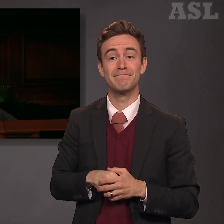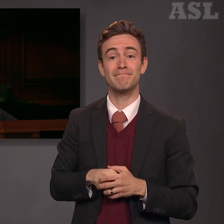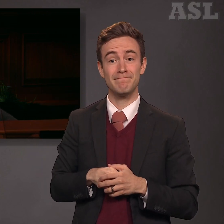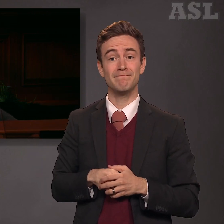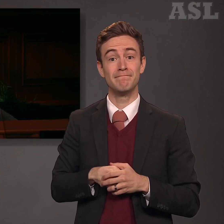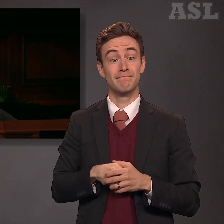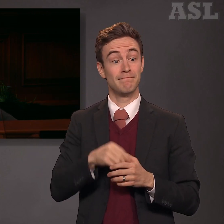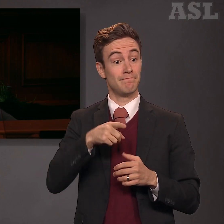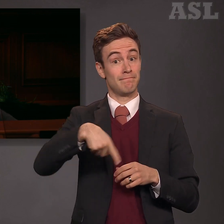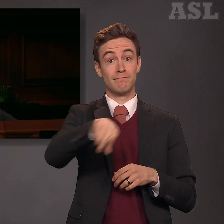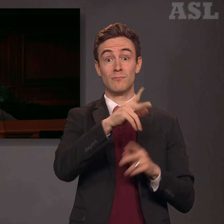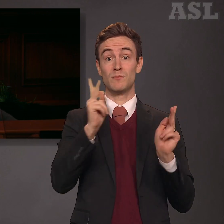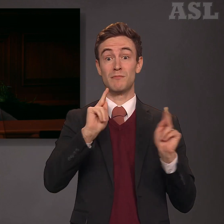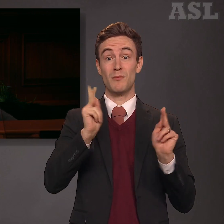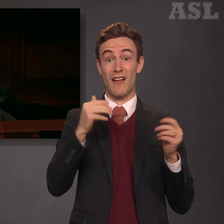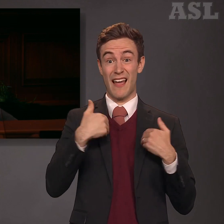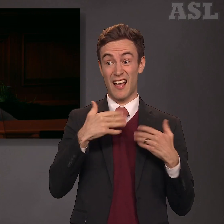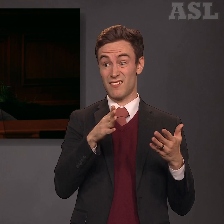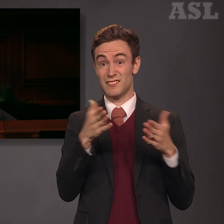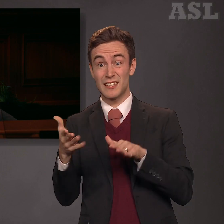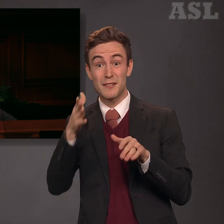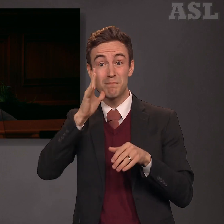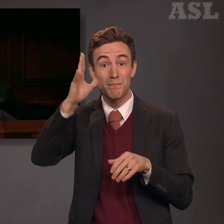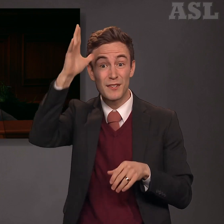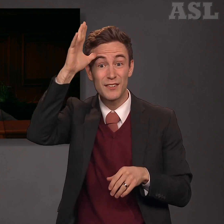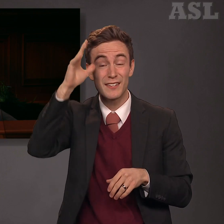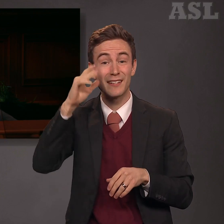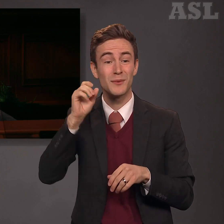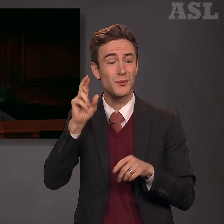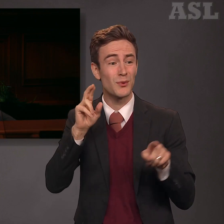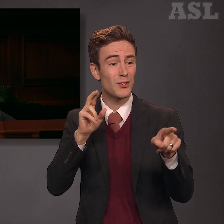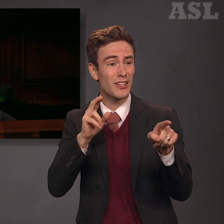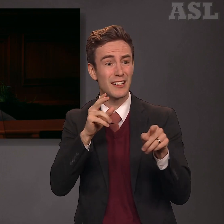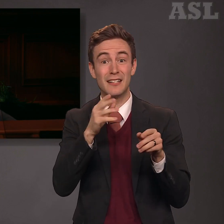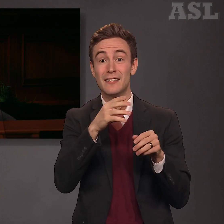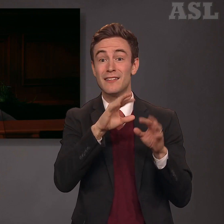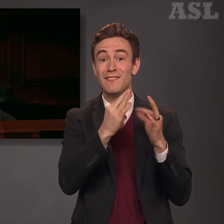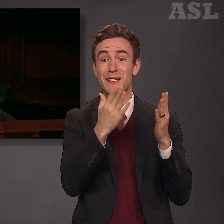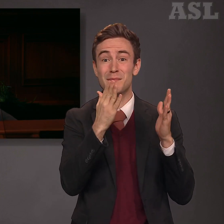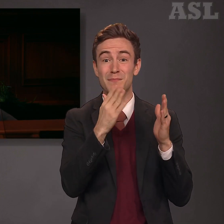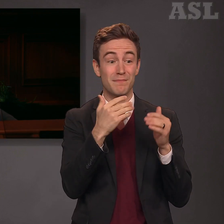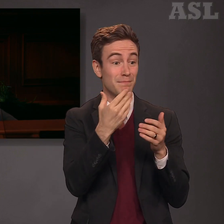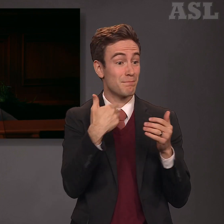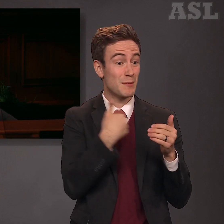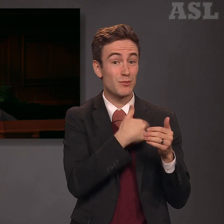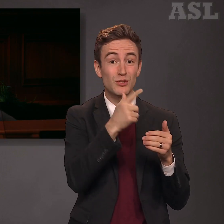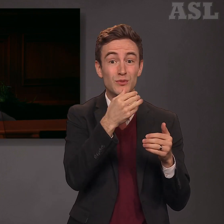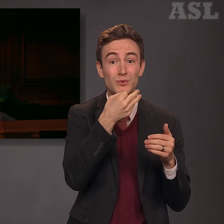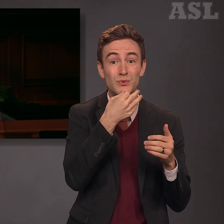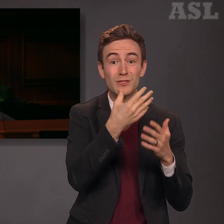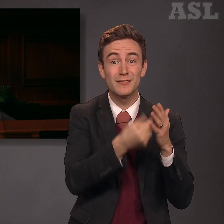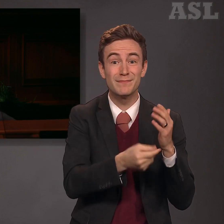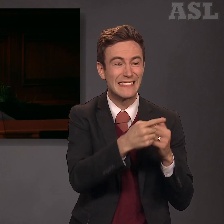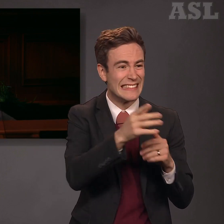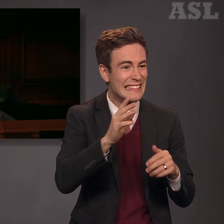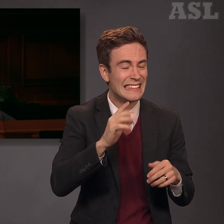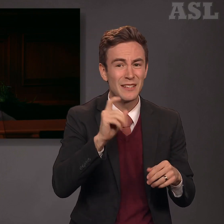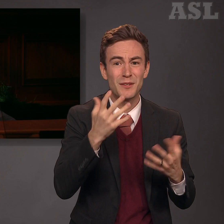parent or to at least say goodbye to other family members, Jesus's reply was demanding